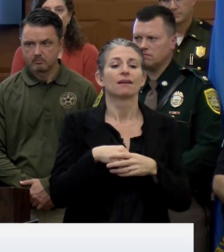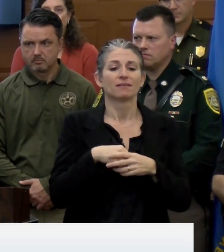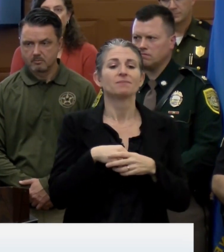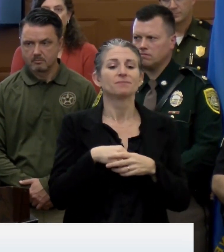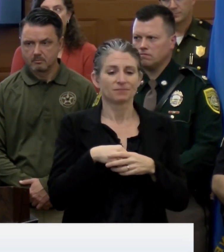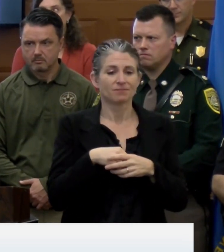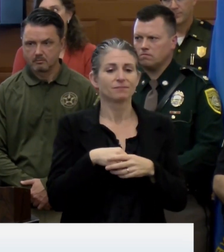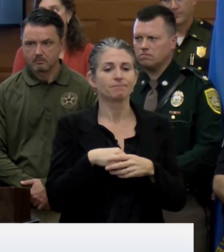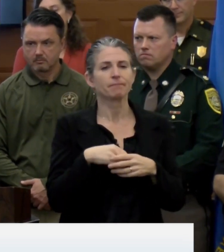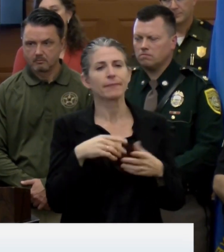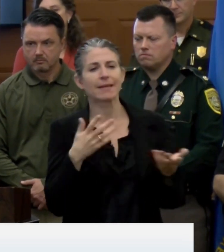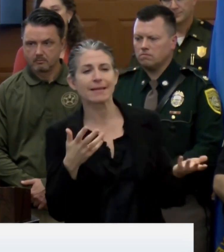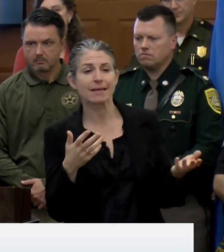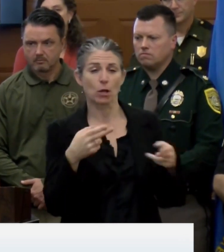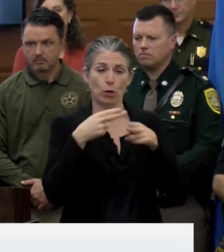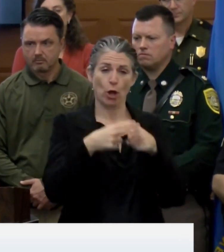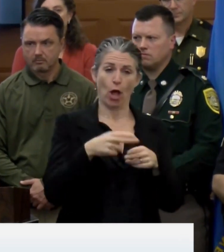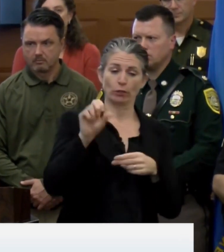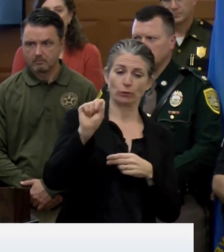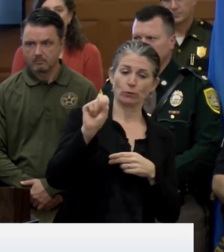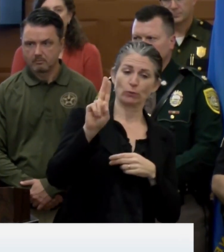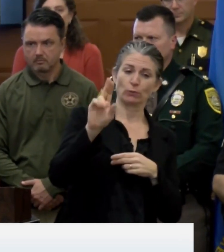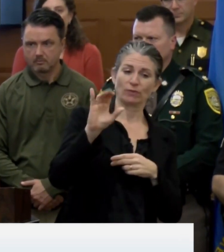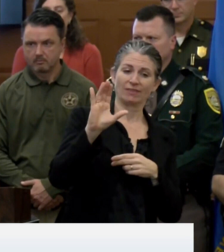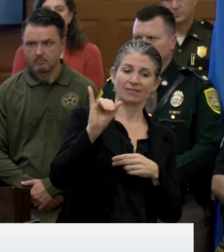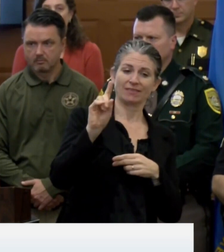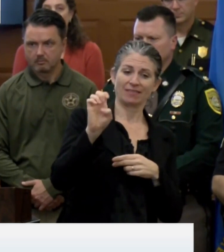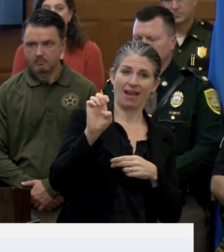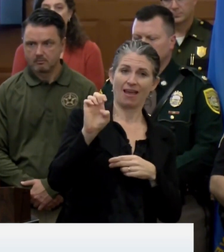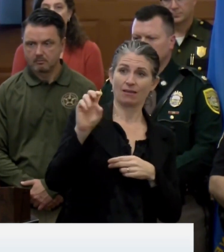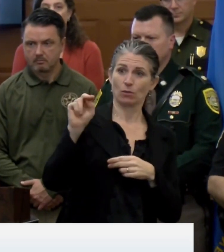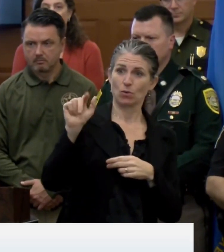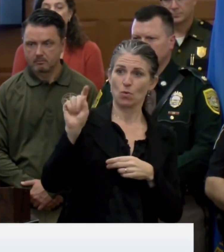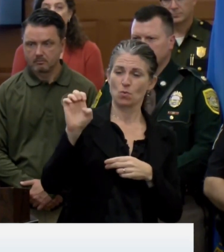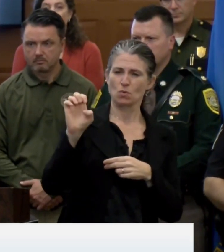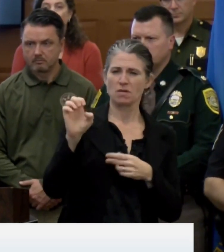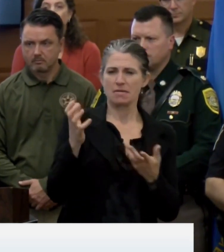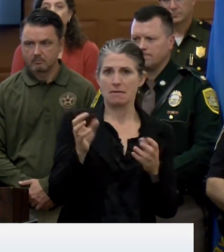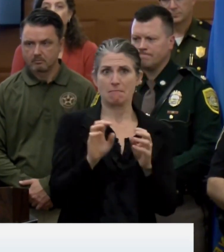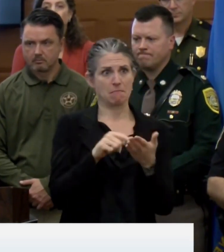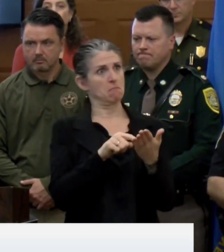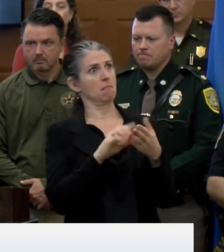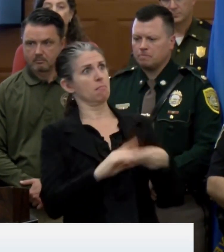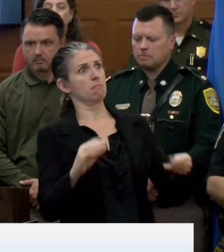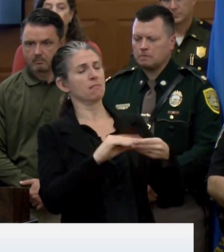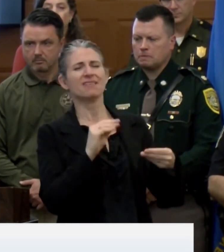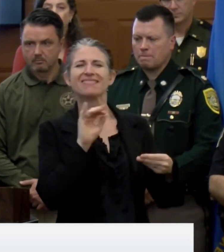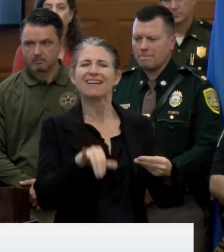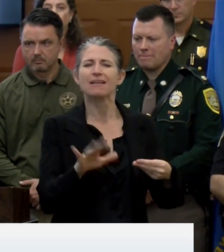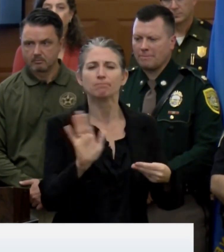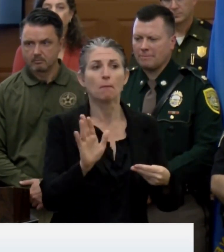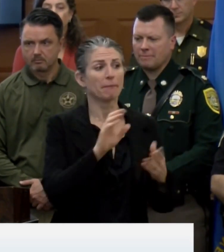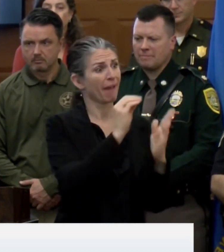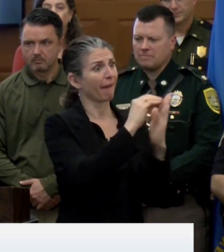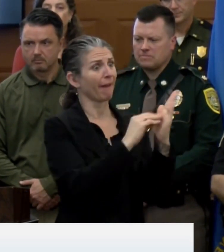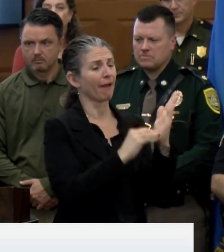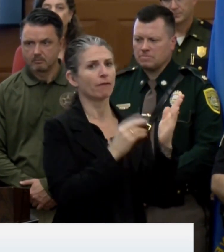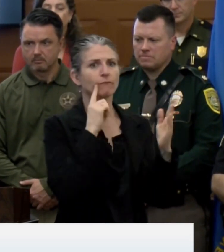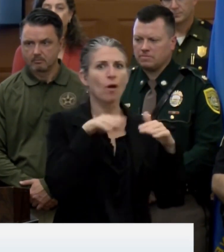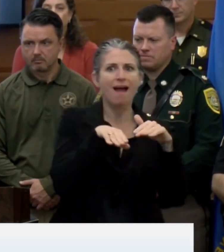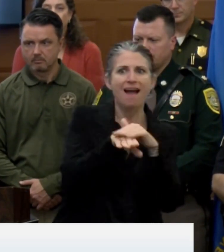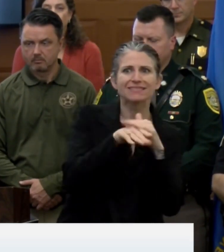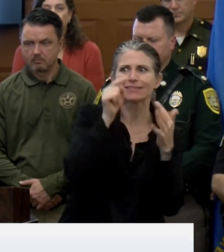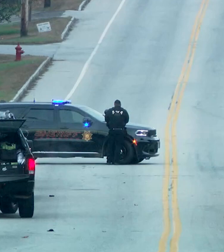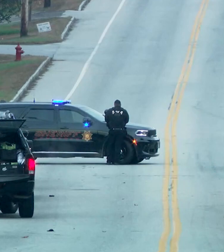tenor was that the individual was not going to be around and wanted to make sure that this loved one had access to his phone and whatever